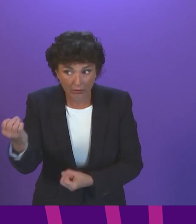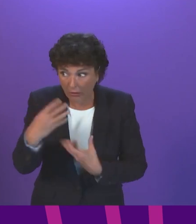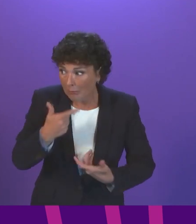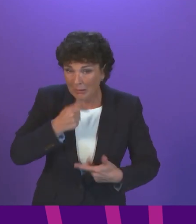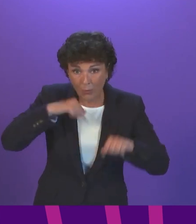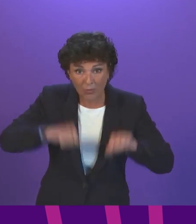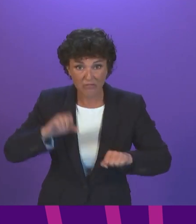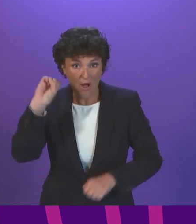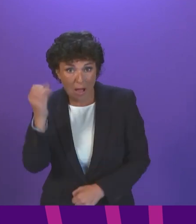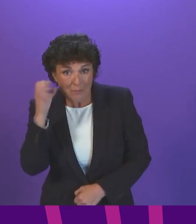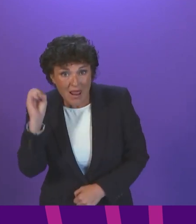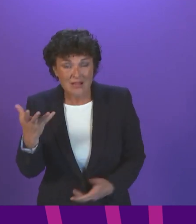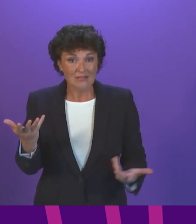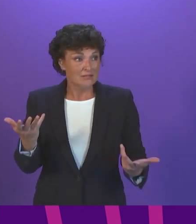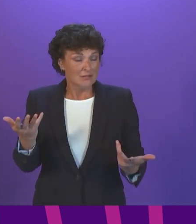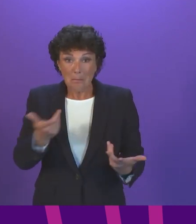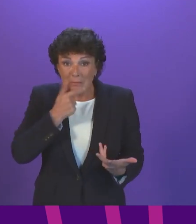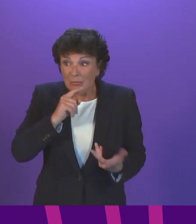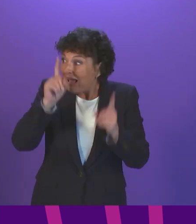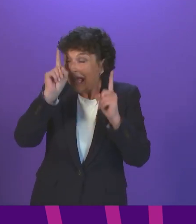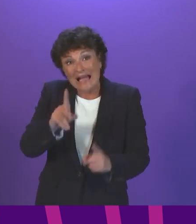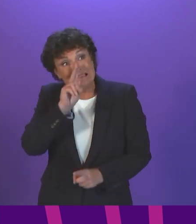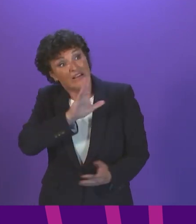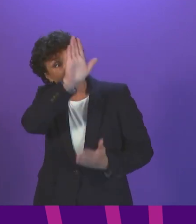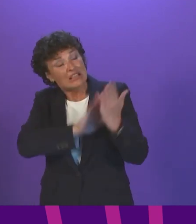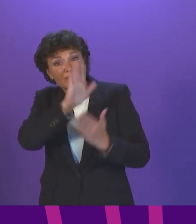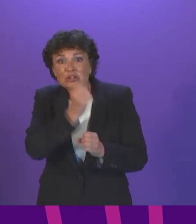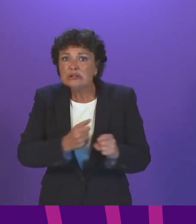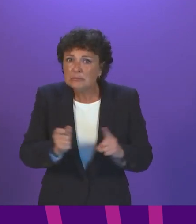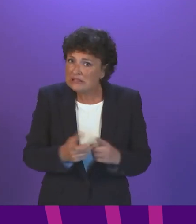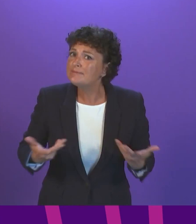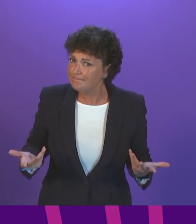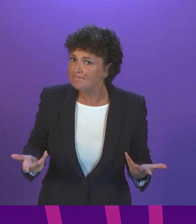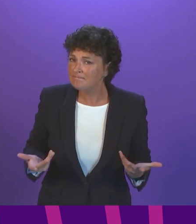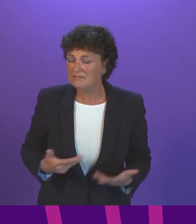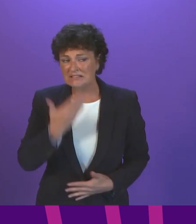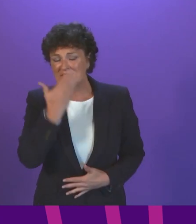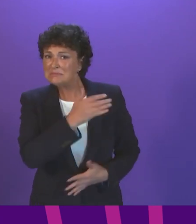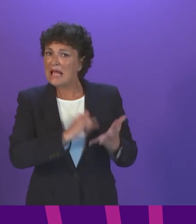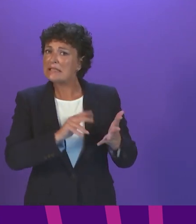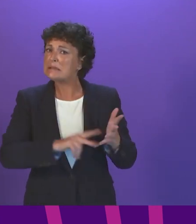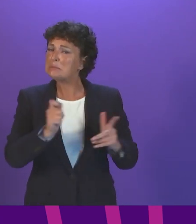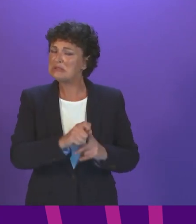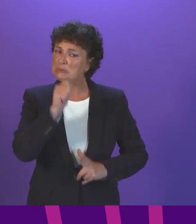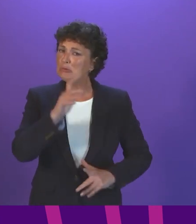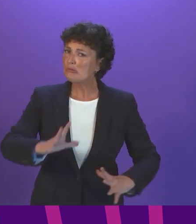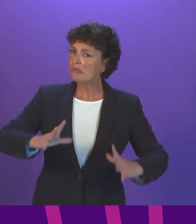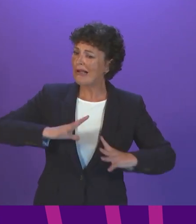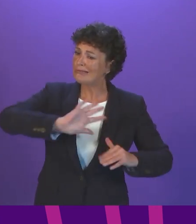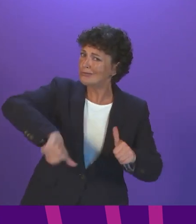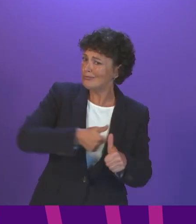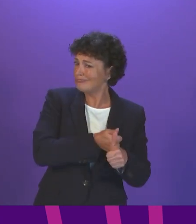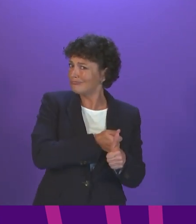ambulance and people unable to see their GPs. The SNP don't seem ready to support the NHS